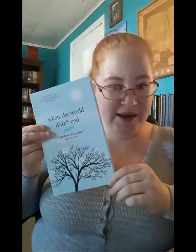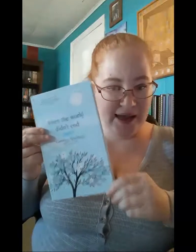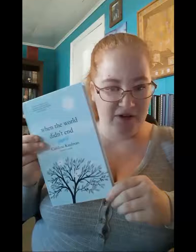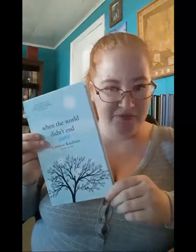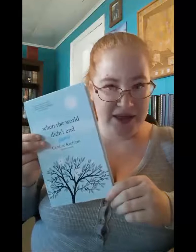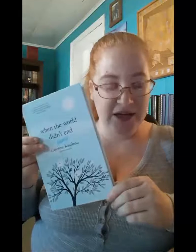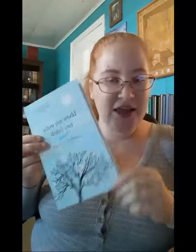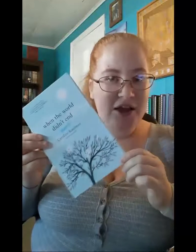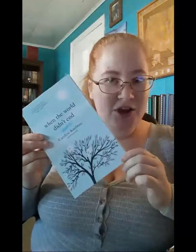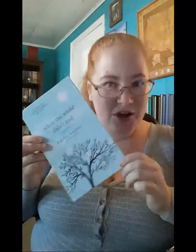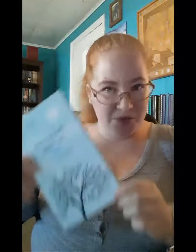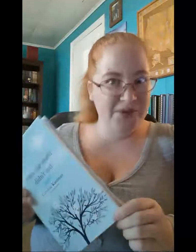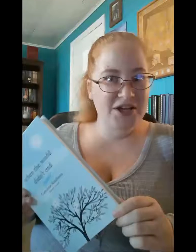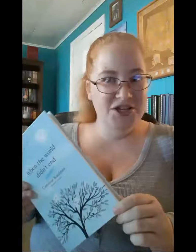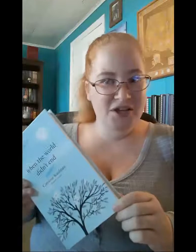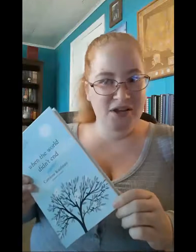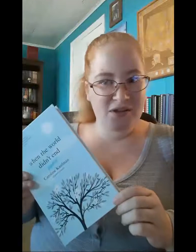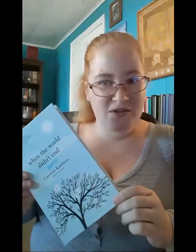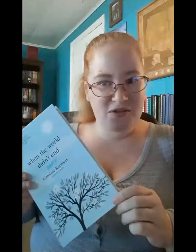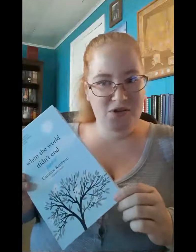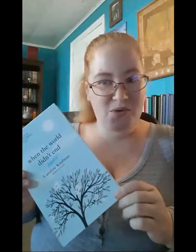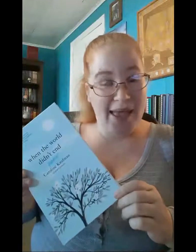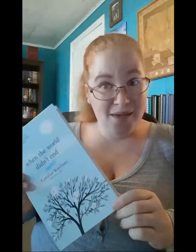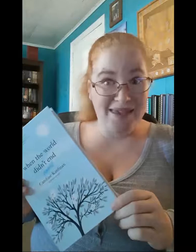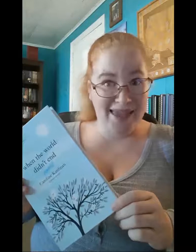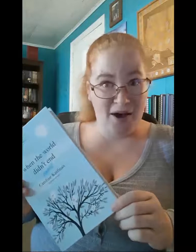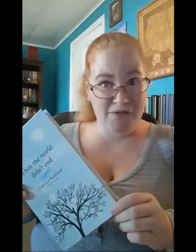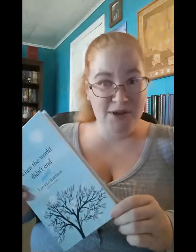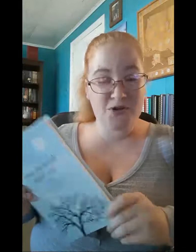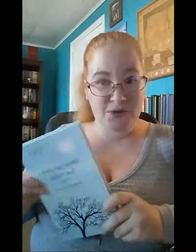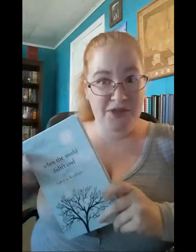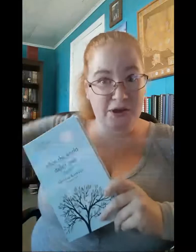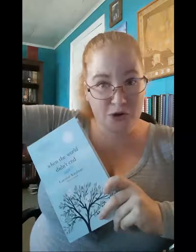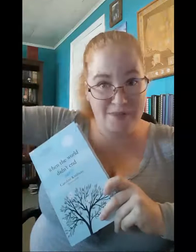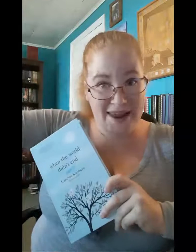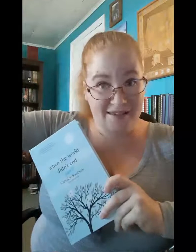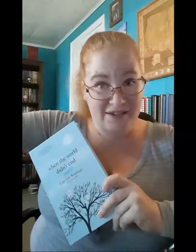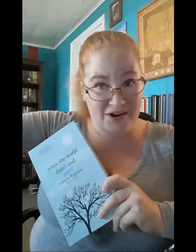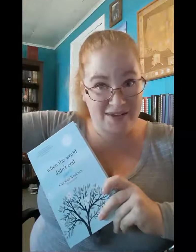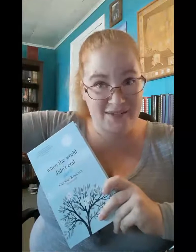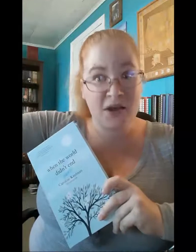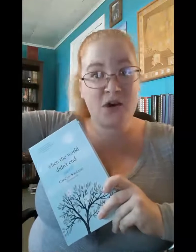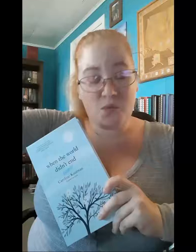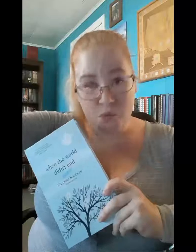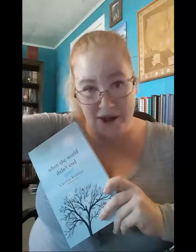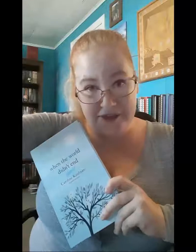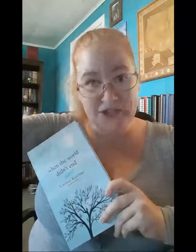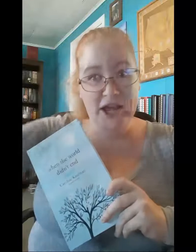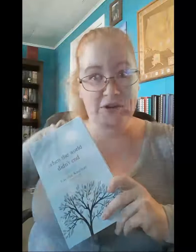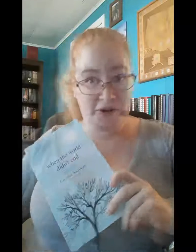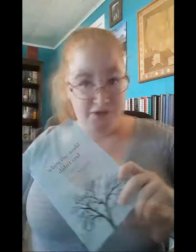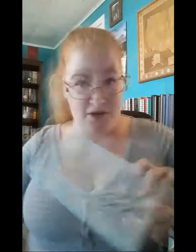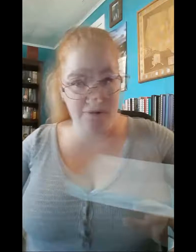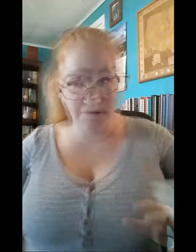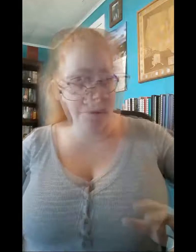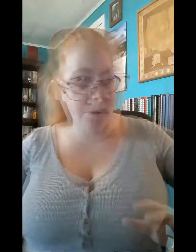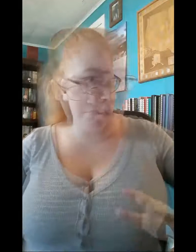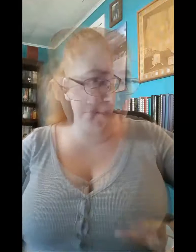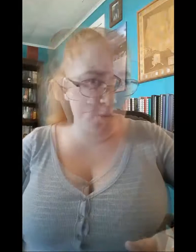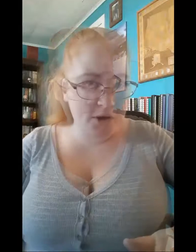Kaufman. No relation to Amy Kaufman, who wrote the Illuminae series with Jay Kristoff. When the World